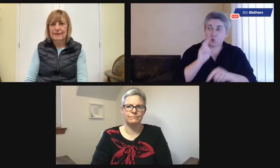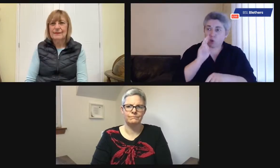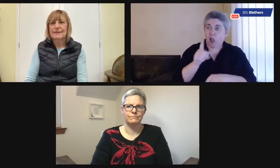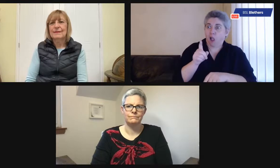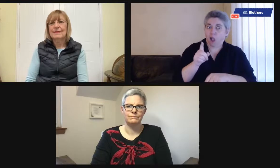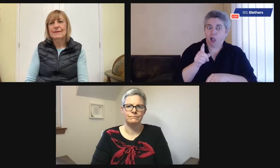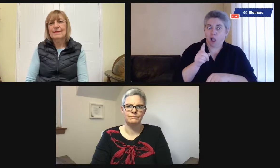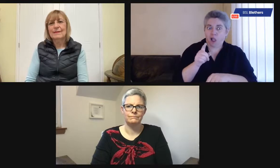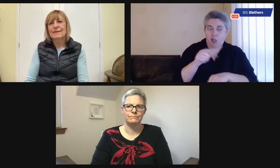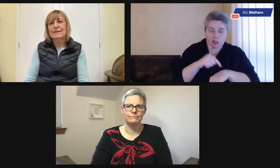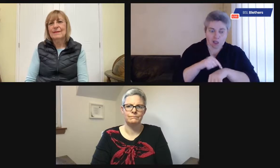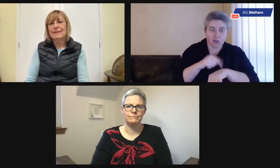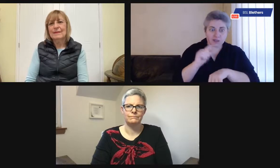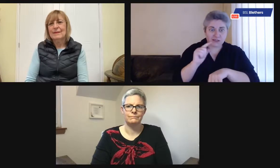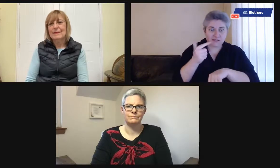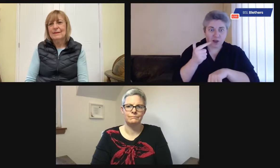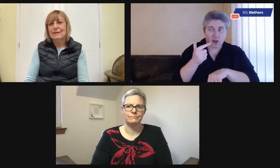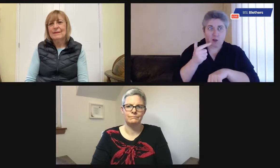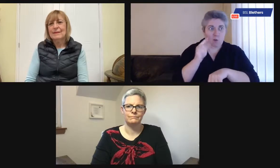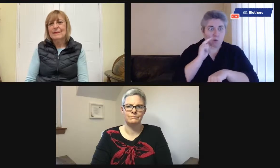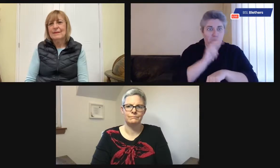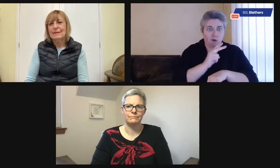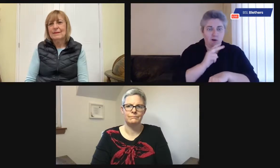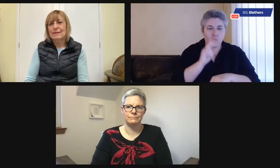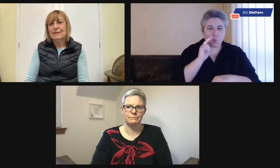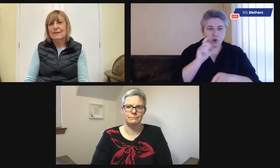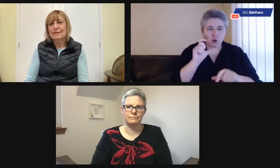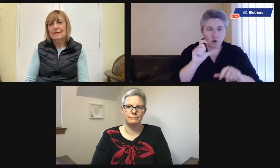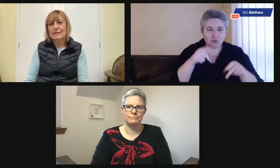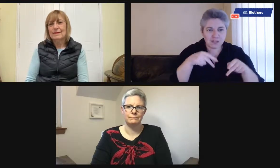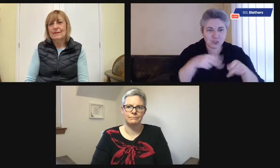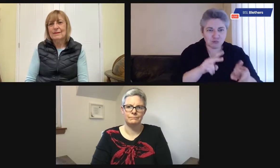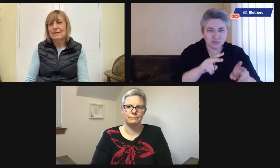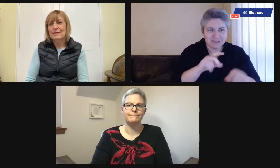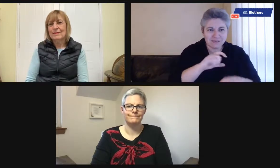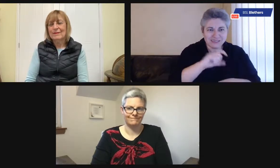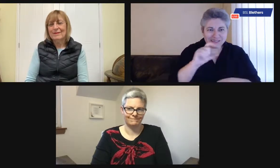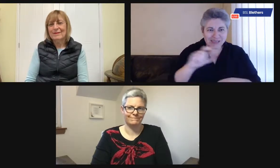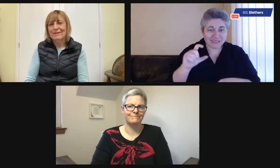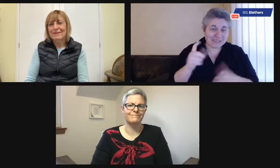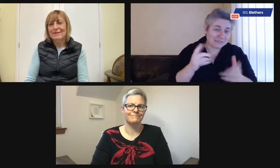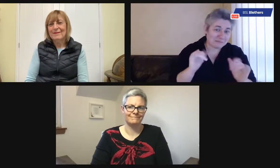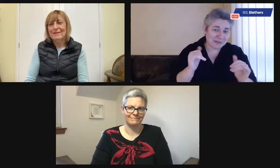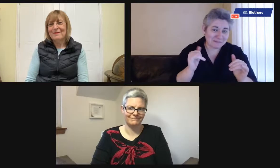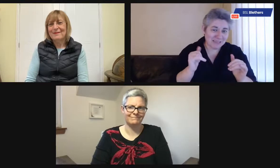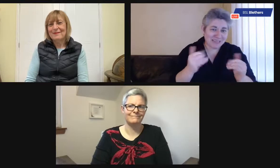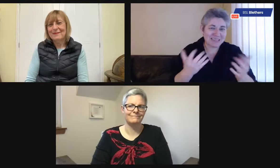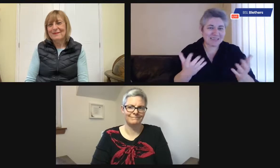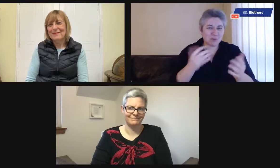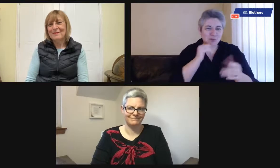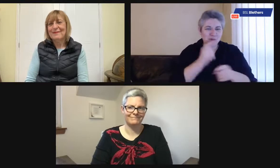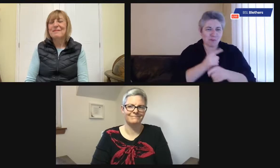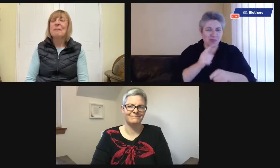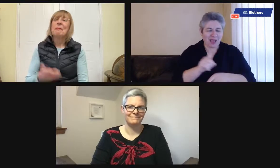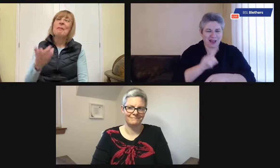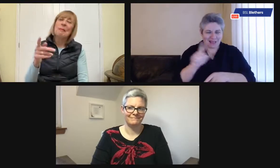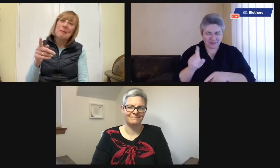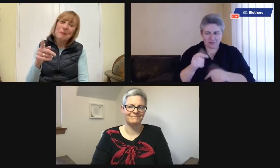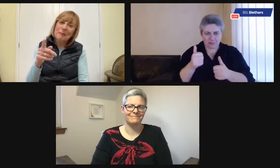feed those prompts in in good time, you know, ahead of the event. Or like with seven o'clock, let's watch Coronation